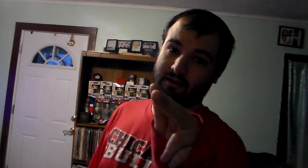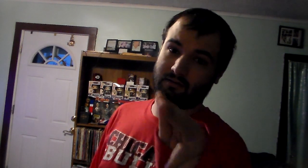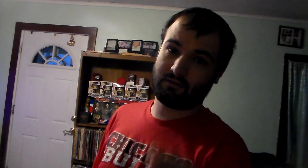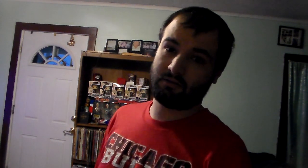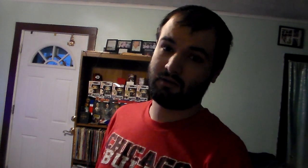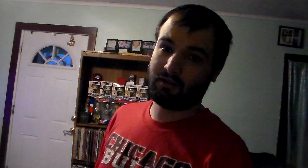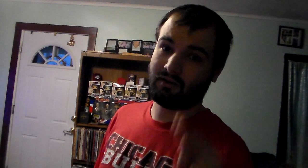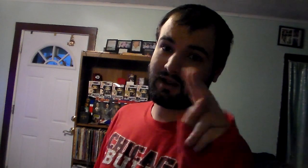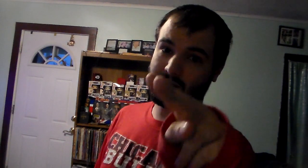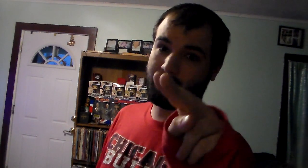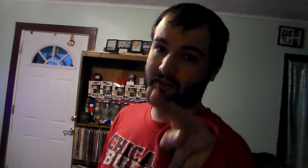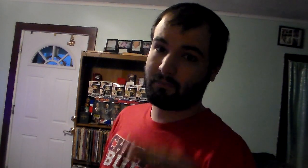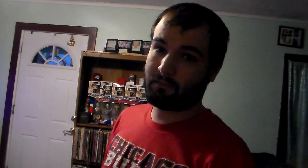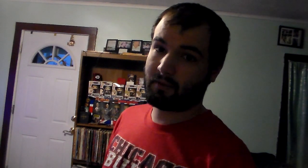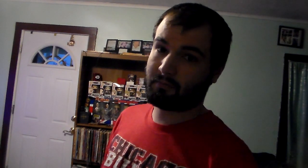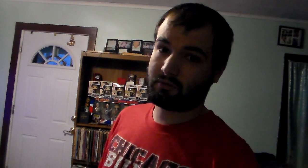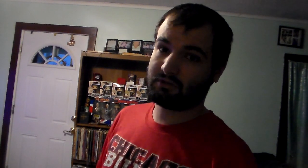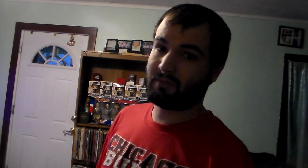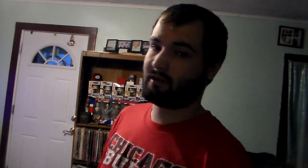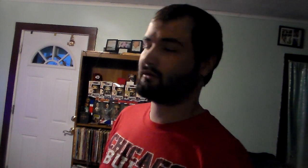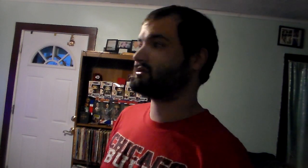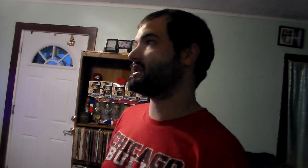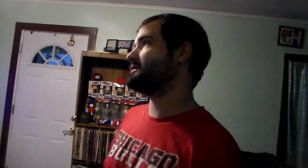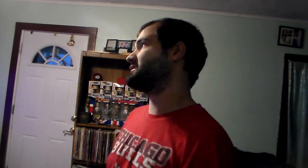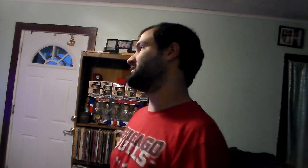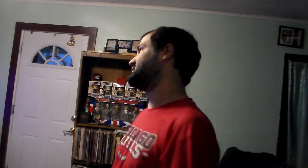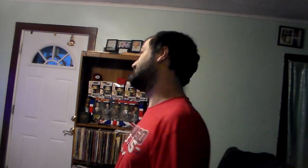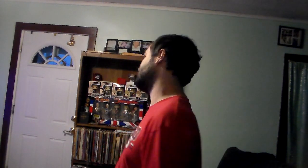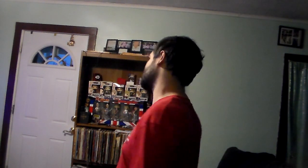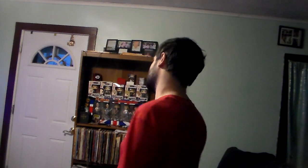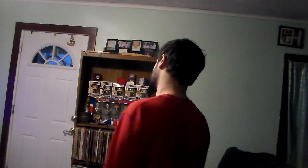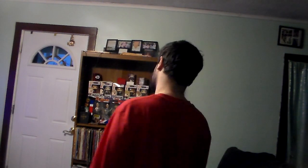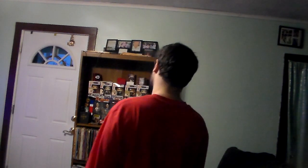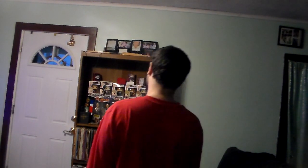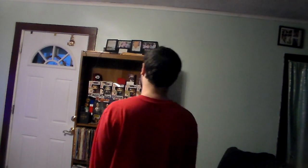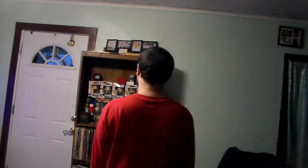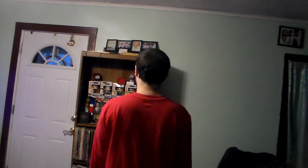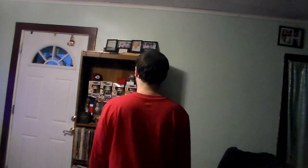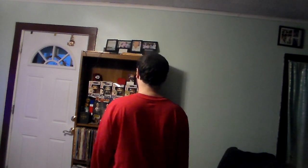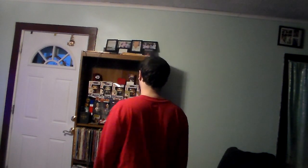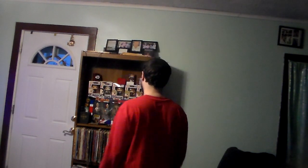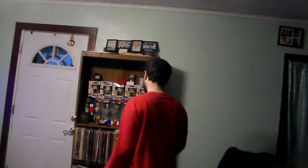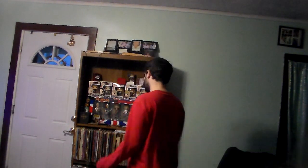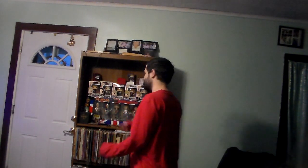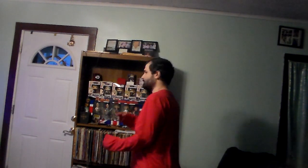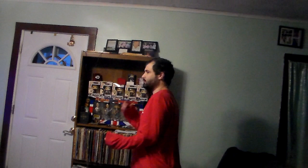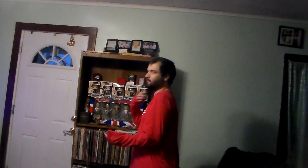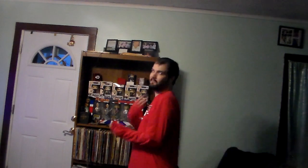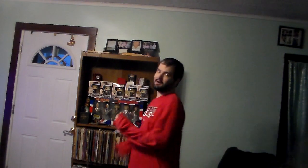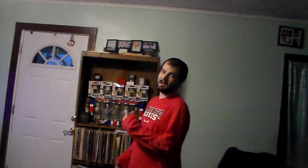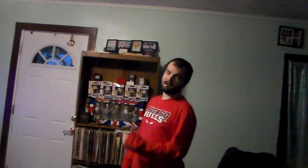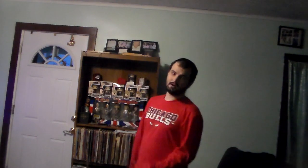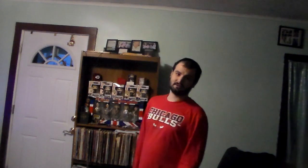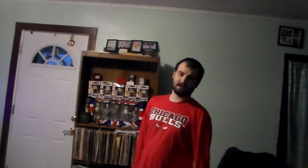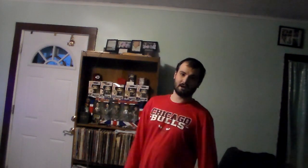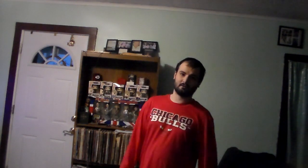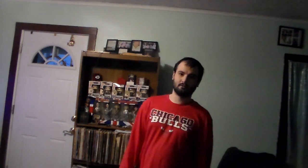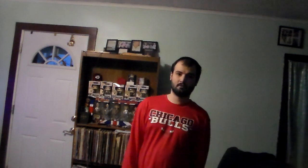of that let the baseball people make those types of decisions here and now here's the kicker